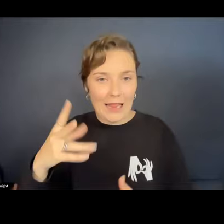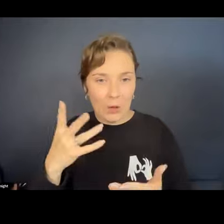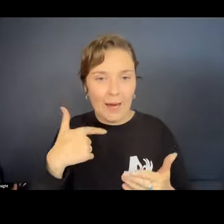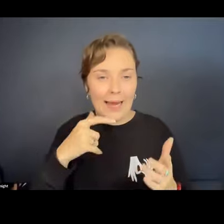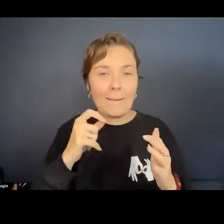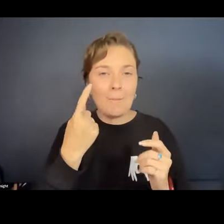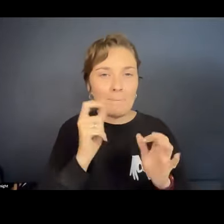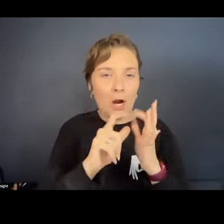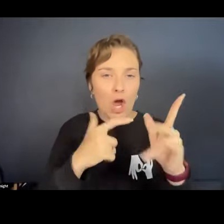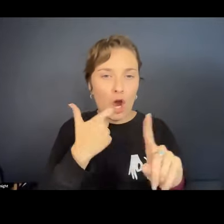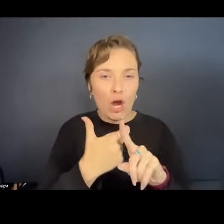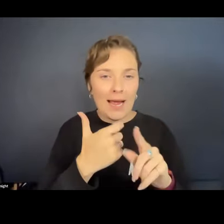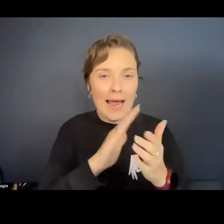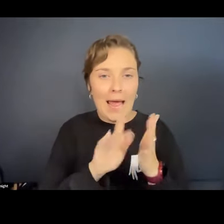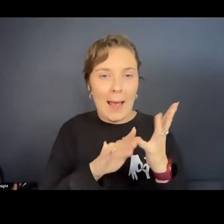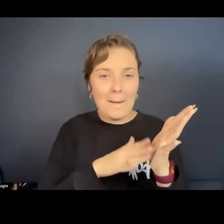block in Humpty Doo.